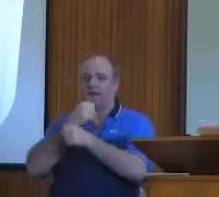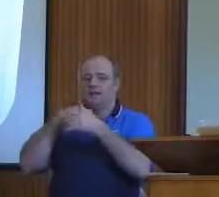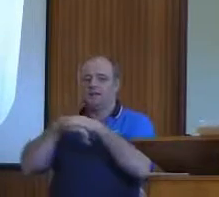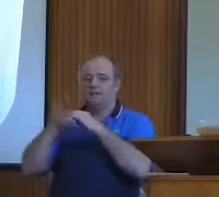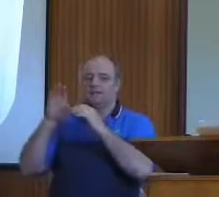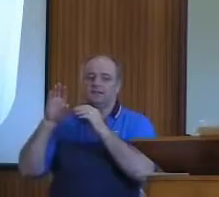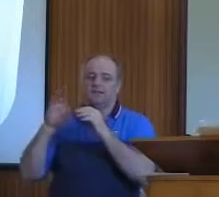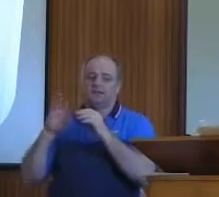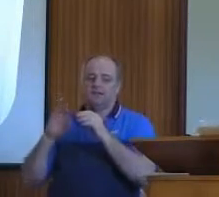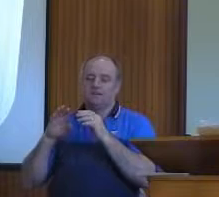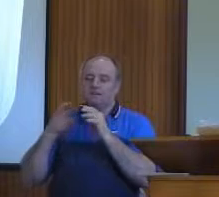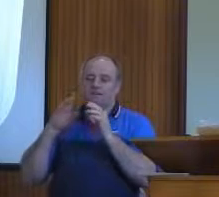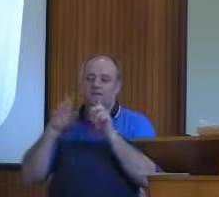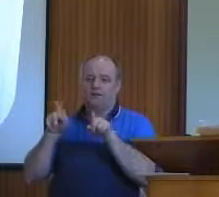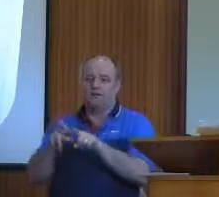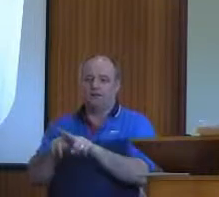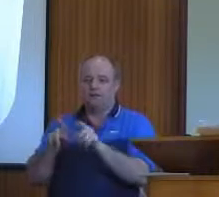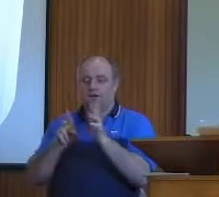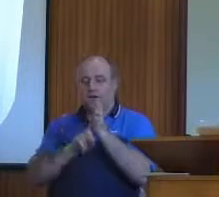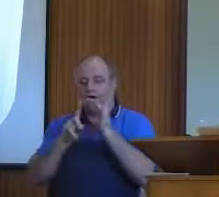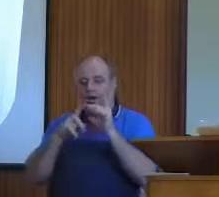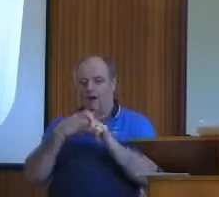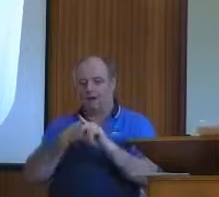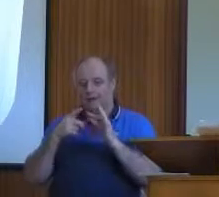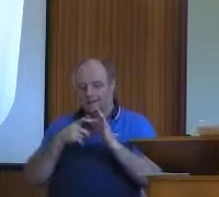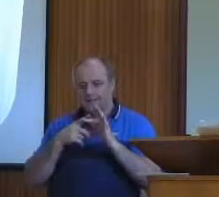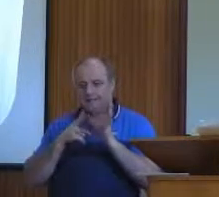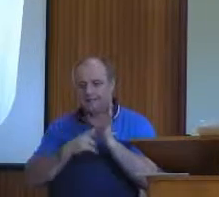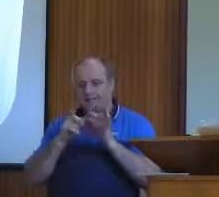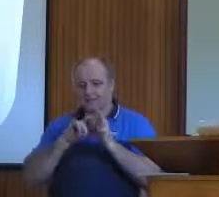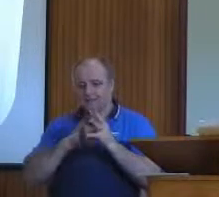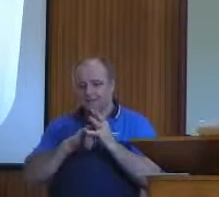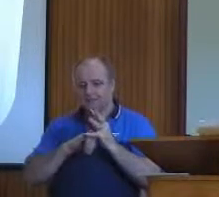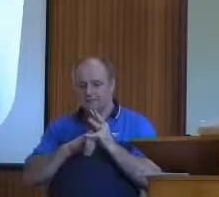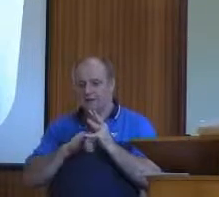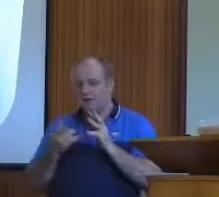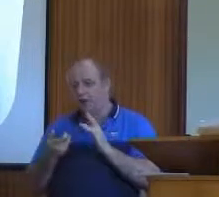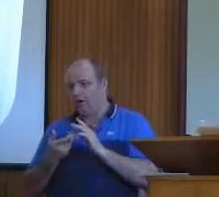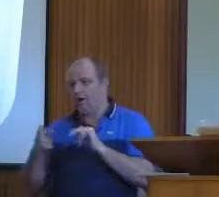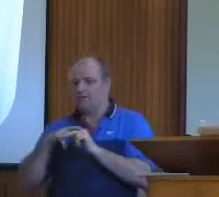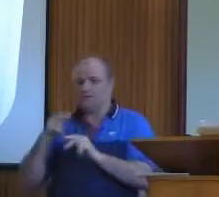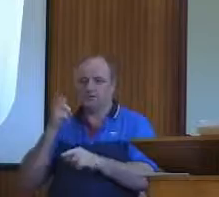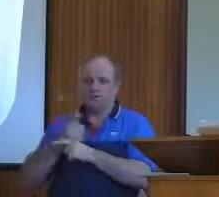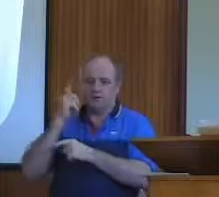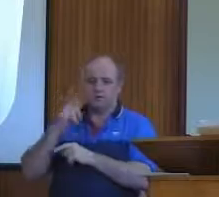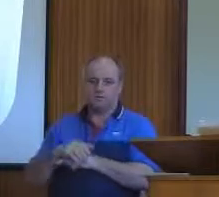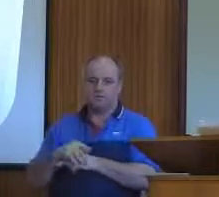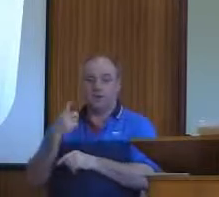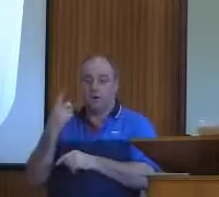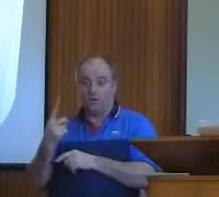the qualities of God, is freedom. Our God is absolutely